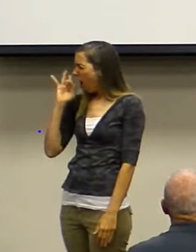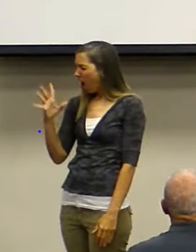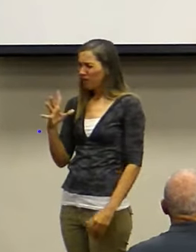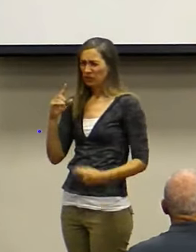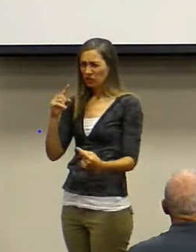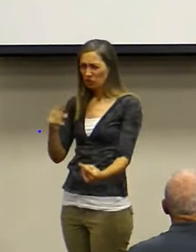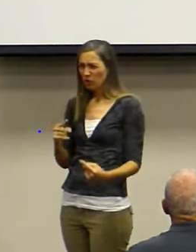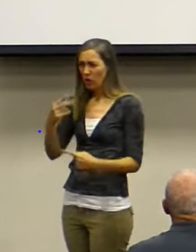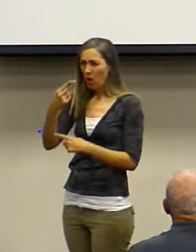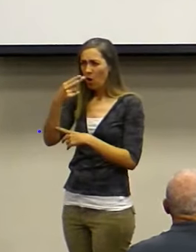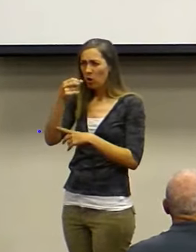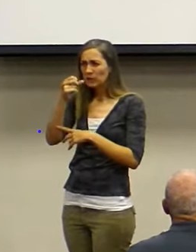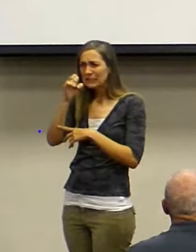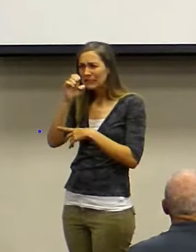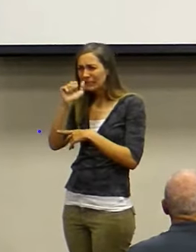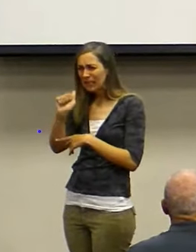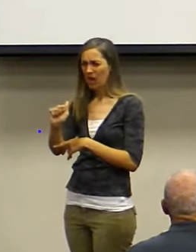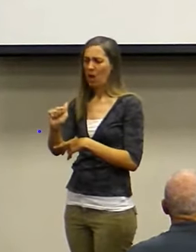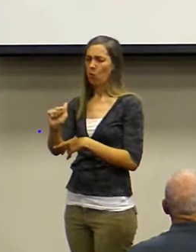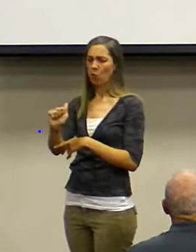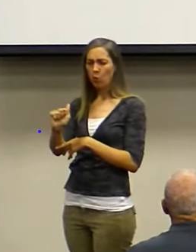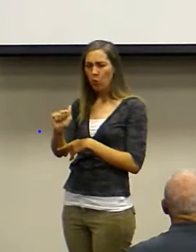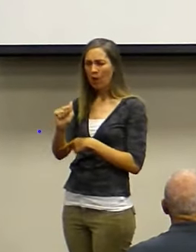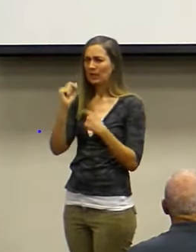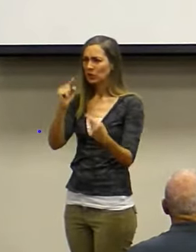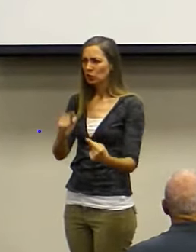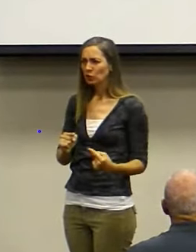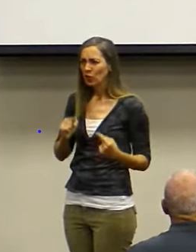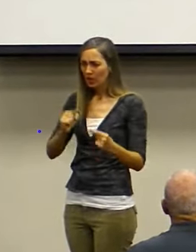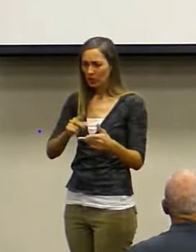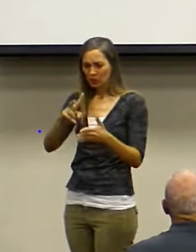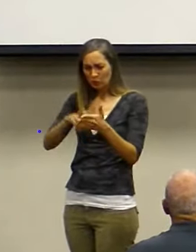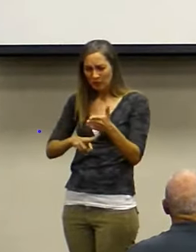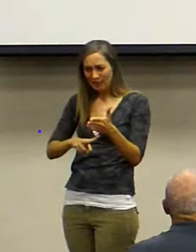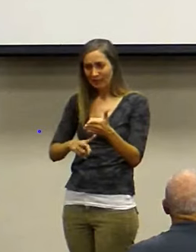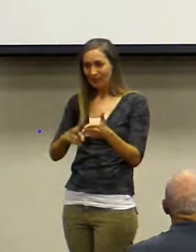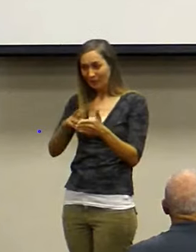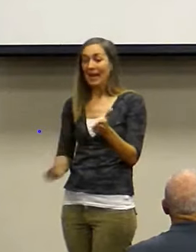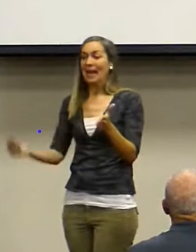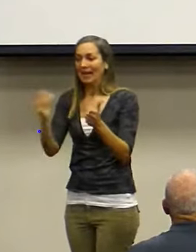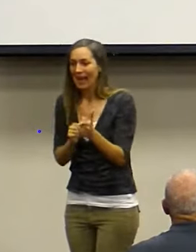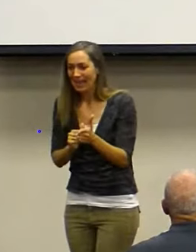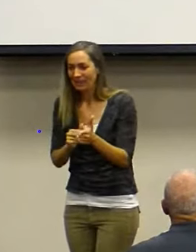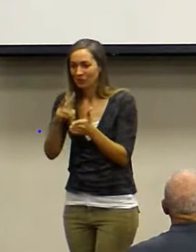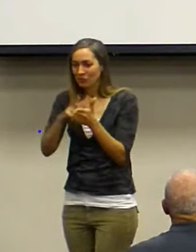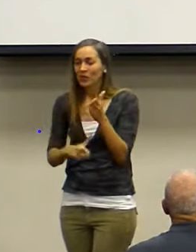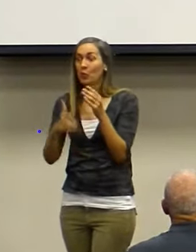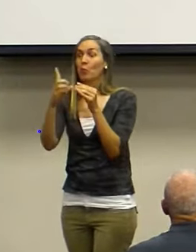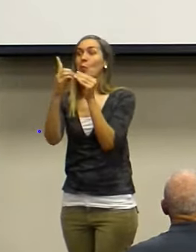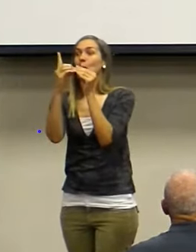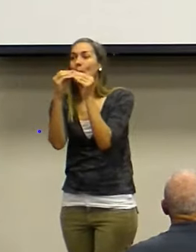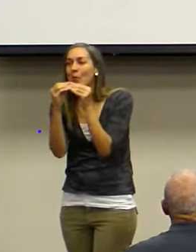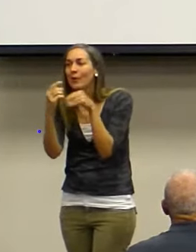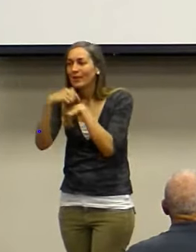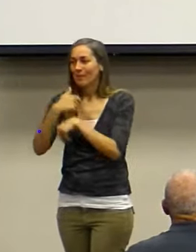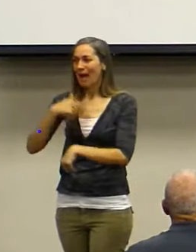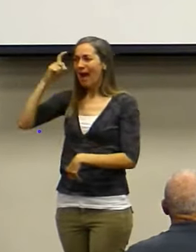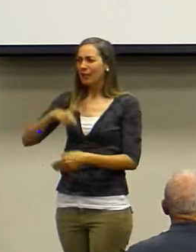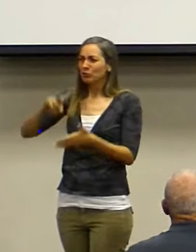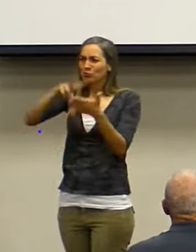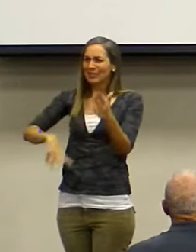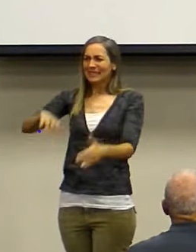Read it again. And then read it one more time. Because I had to read it about 10 times to actually understand what was happening.